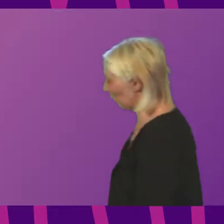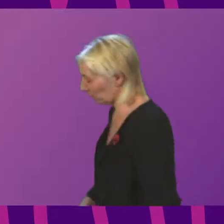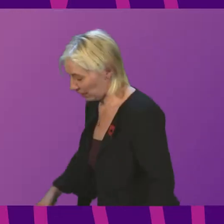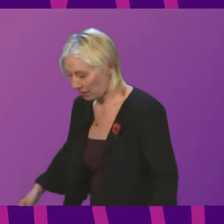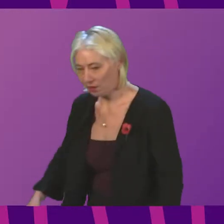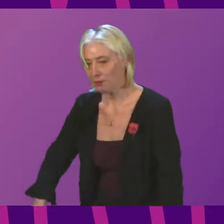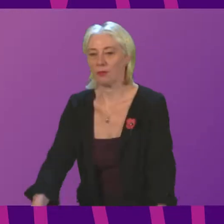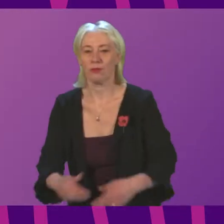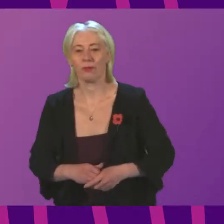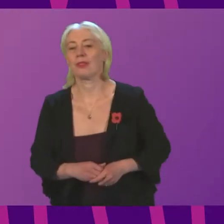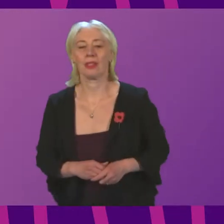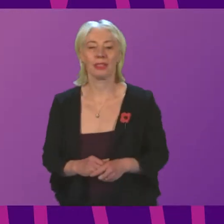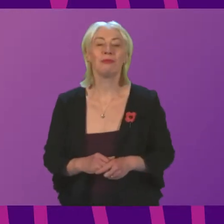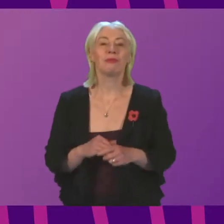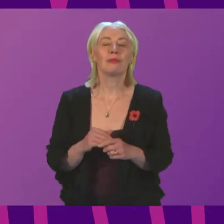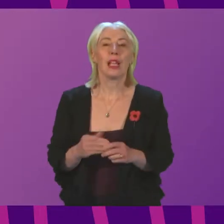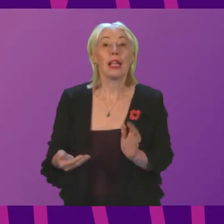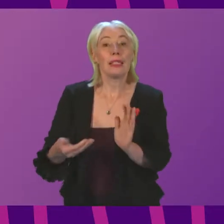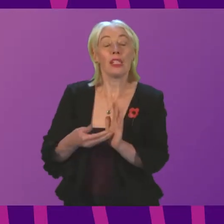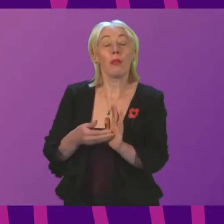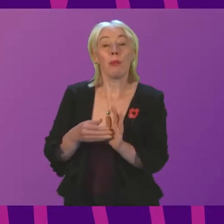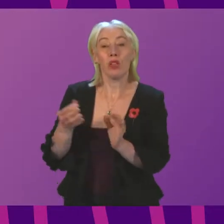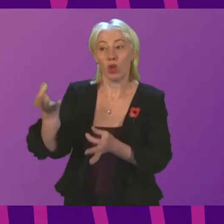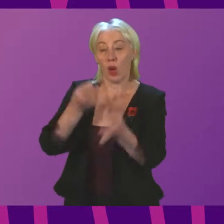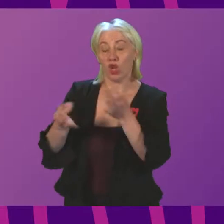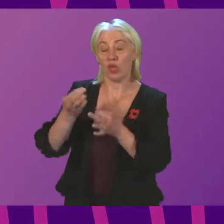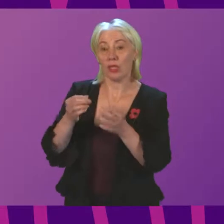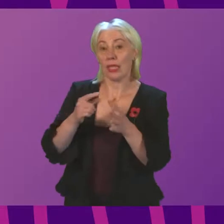Move on to supplementary questions, and I call Emma Harper.